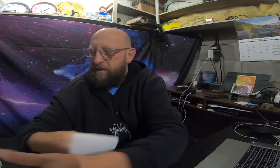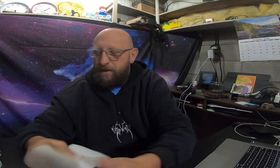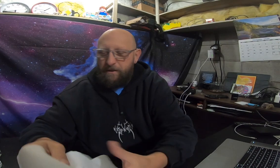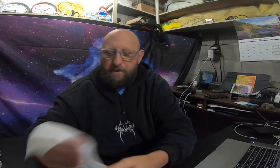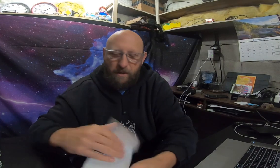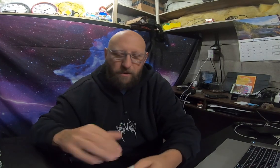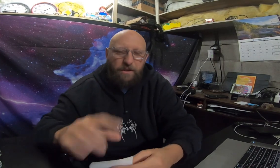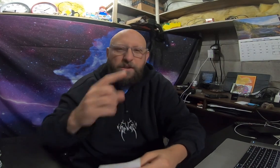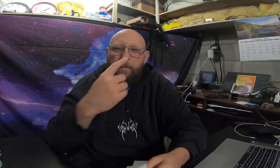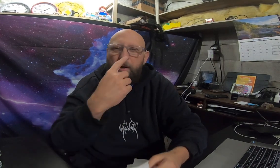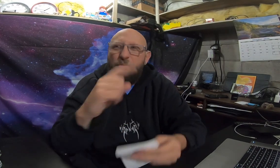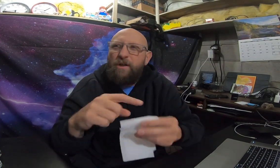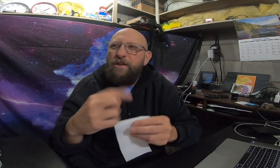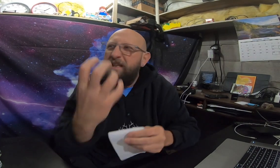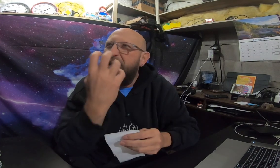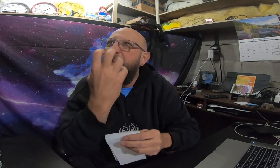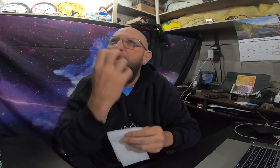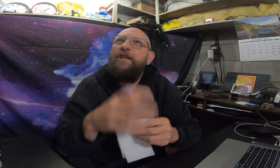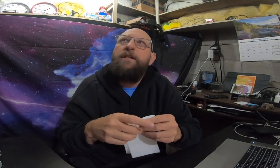my nose my nose starts to itch